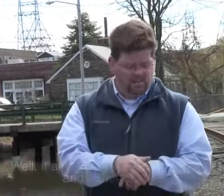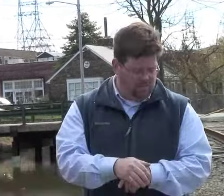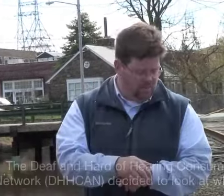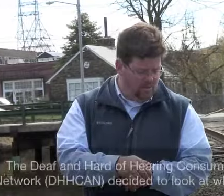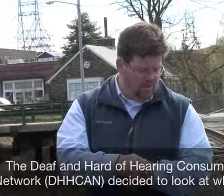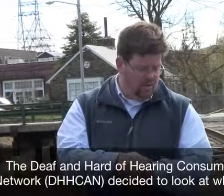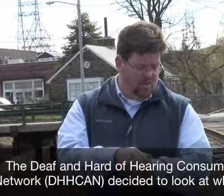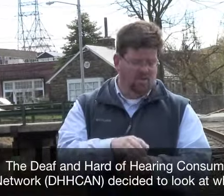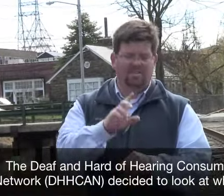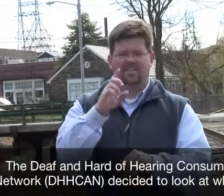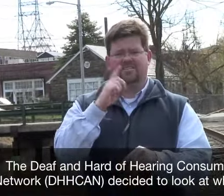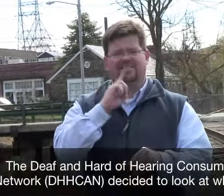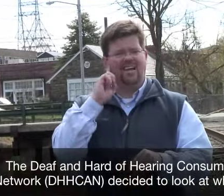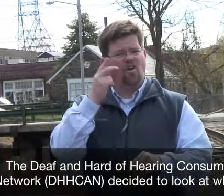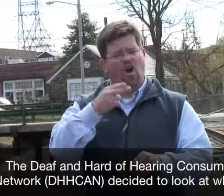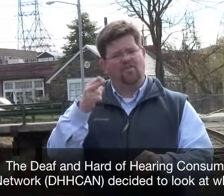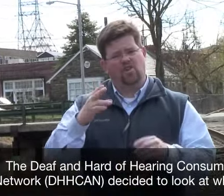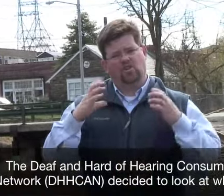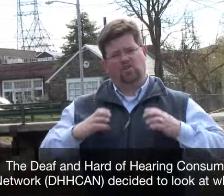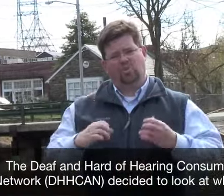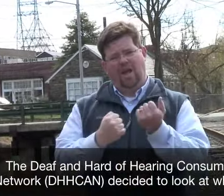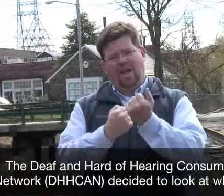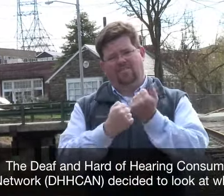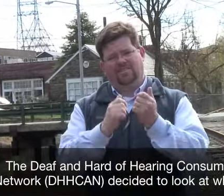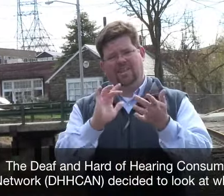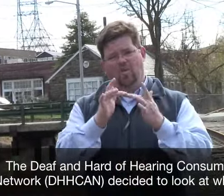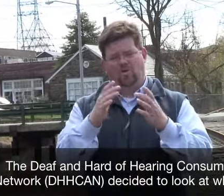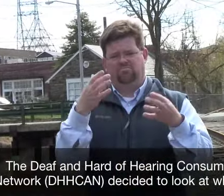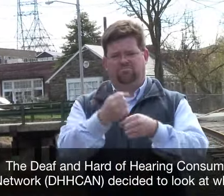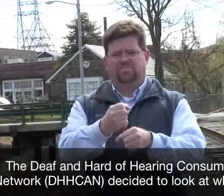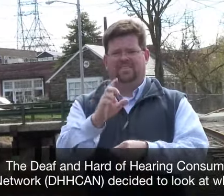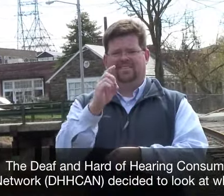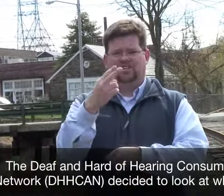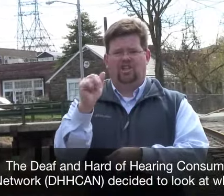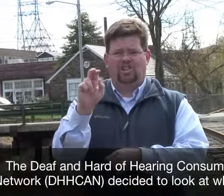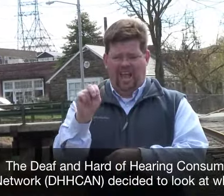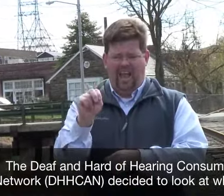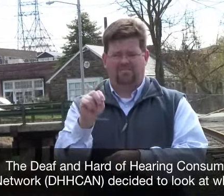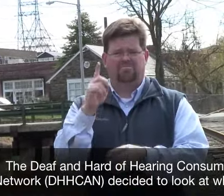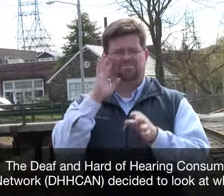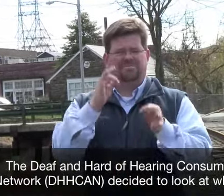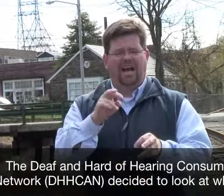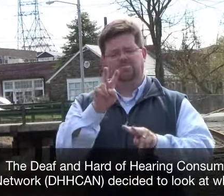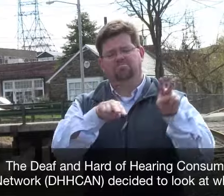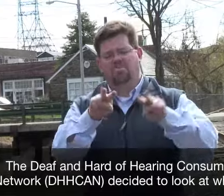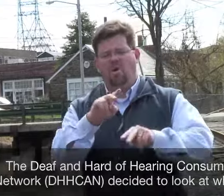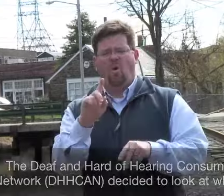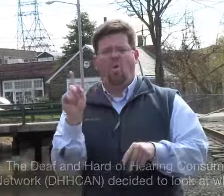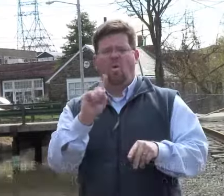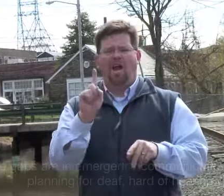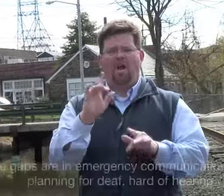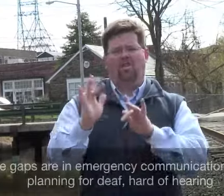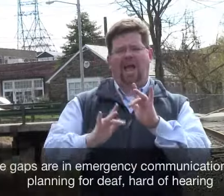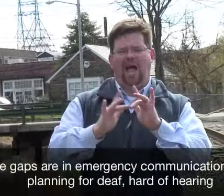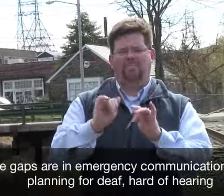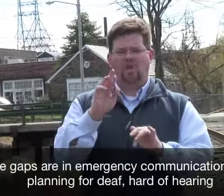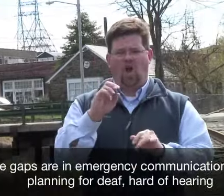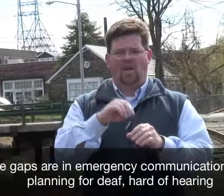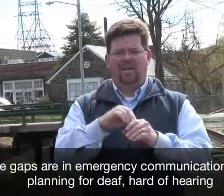The Deaf and Hard of Hearing Consumer Advocacy Network decided to look at where the gaps are